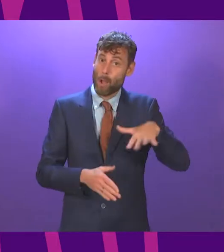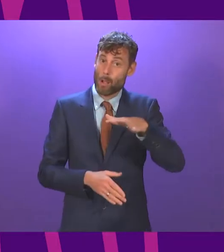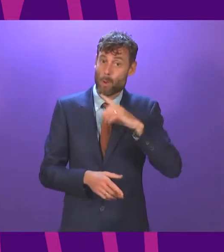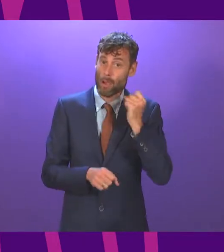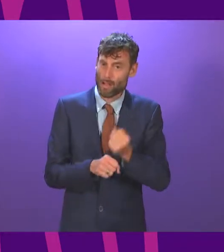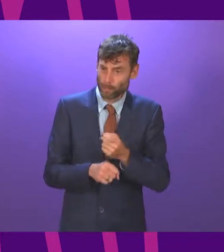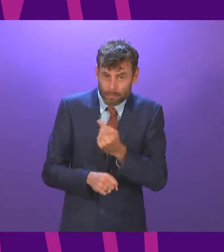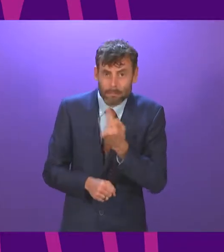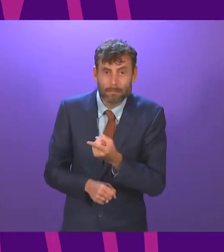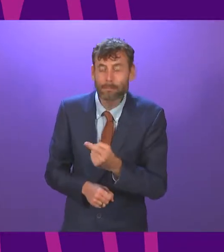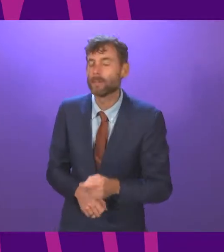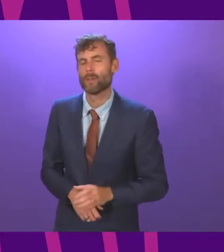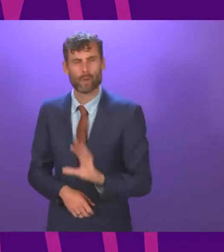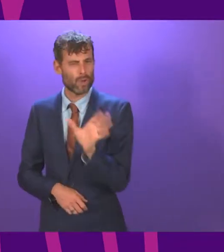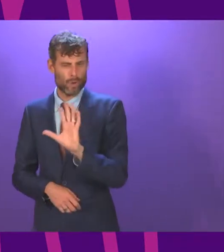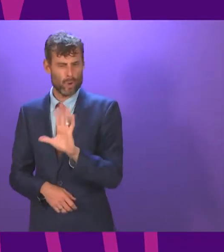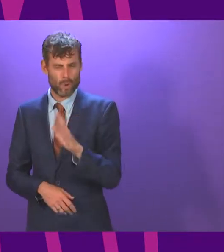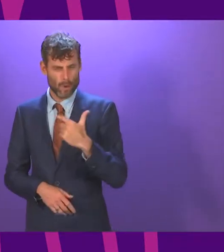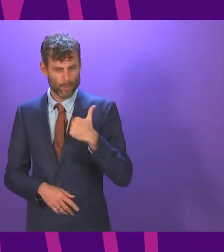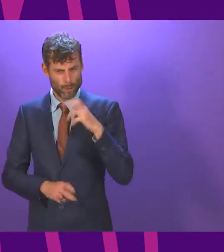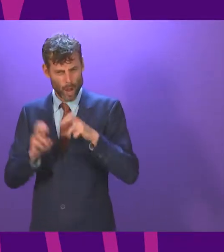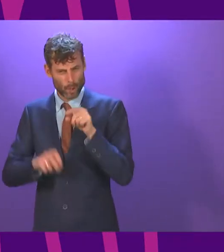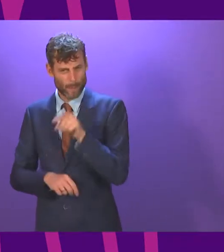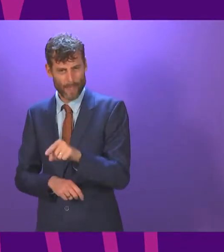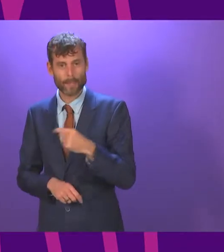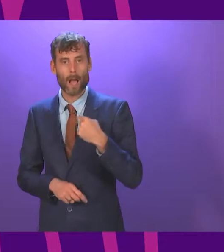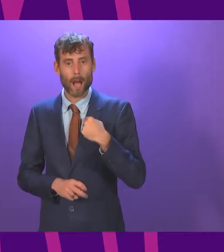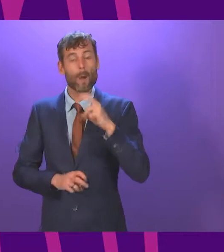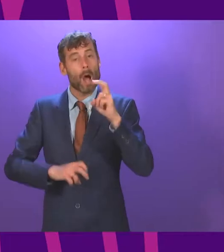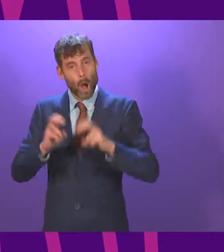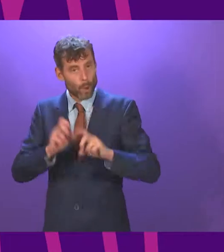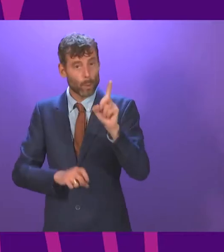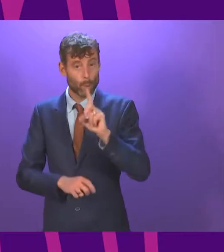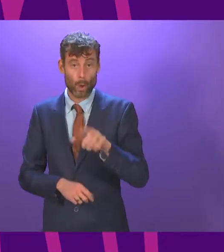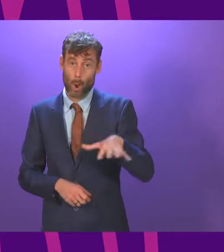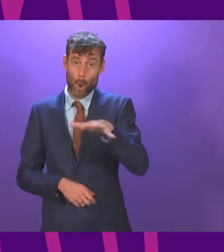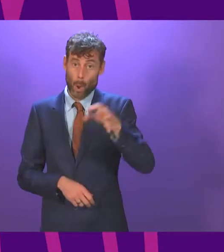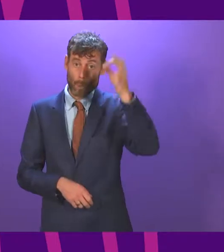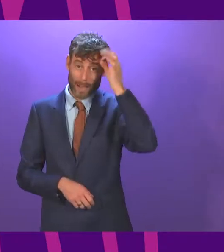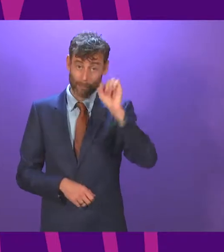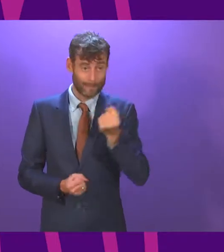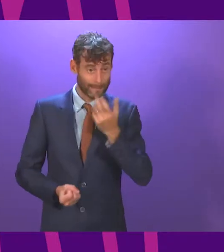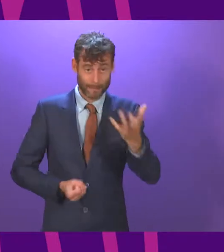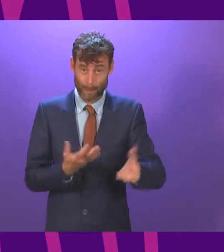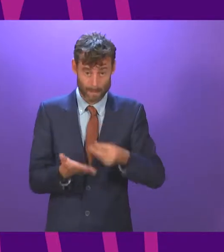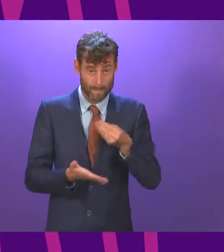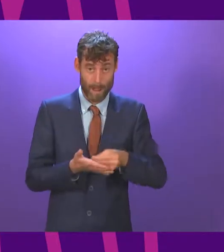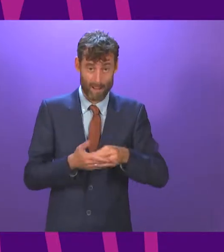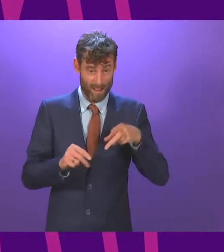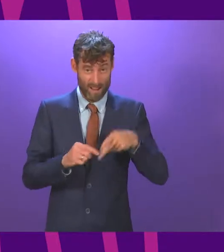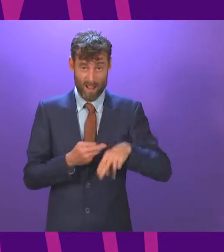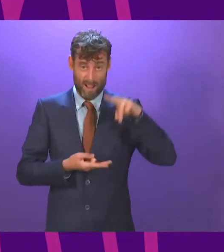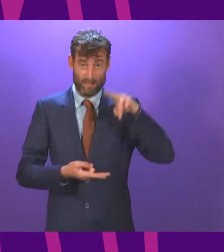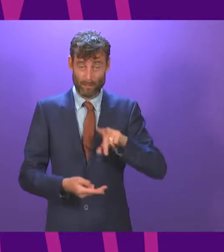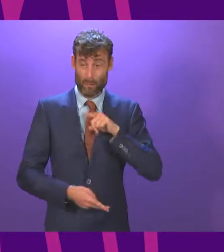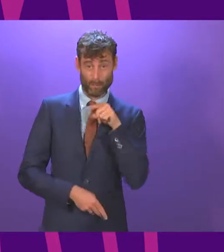No, the argument that I'm making is that local government has consistently been cut by this government and that the added pressures that have been